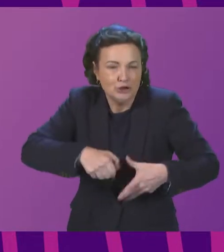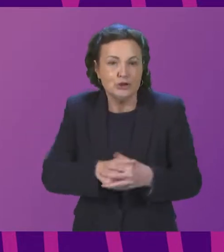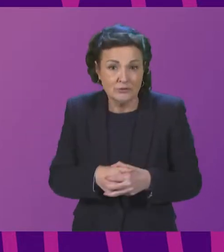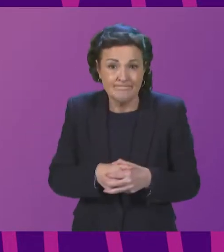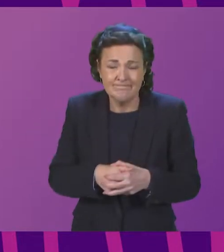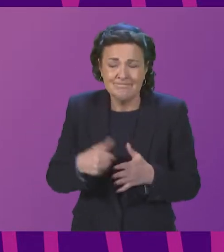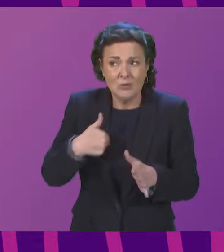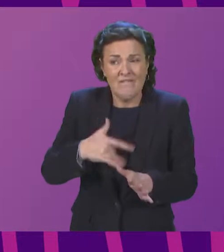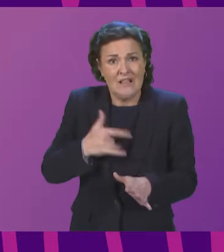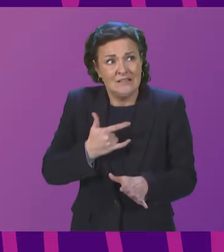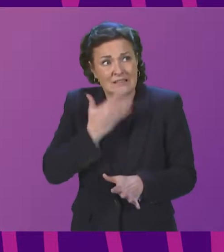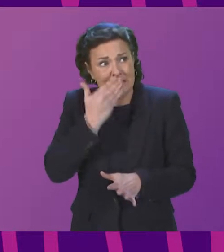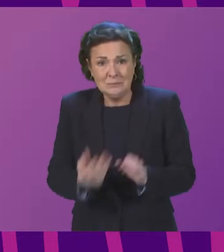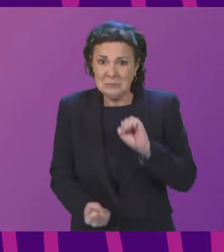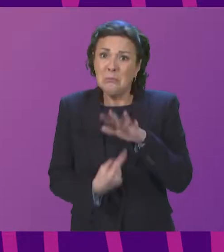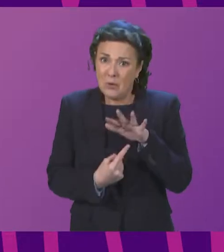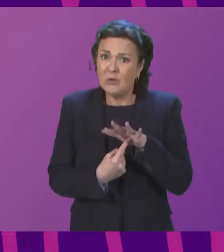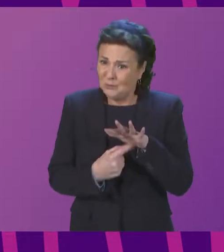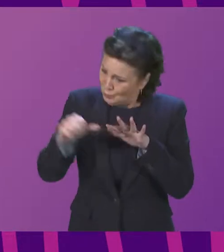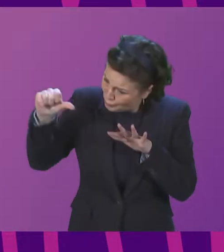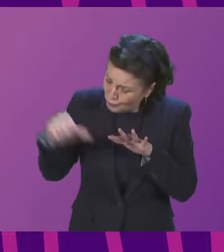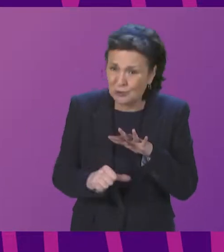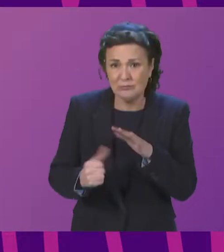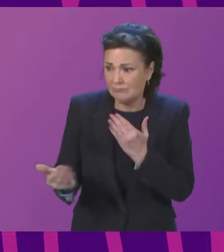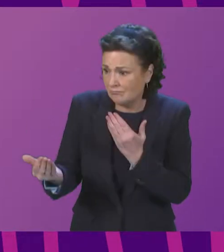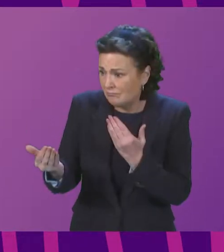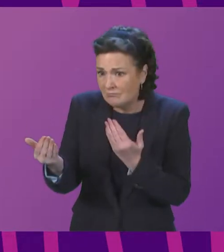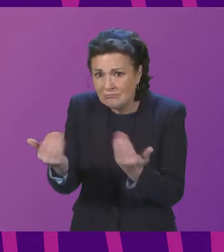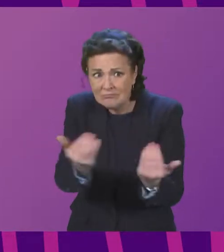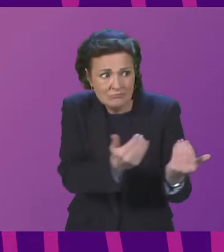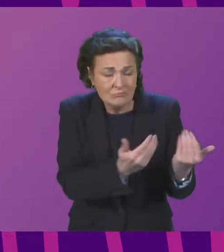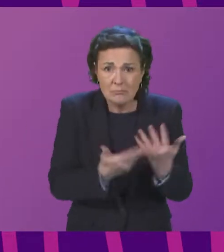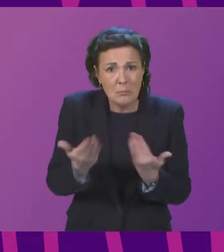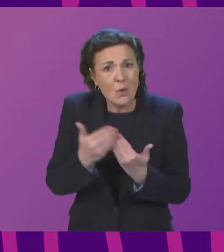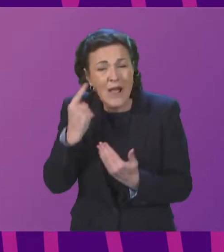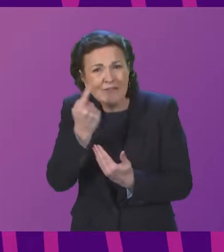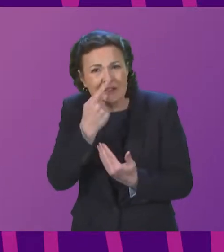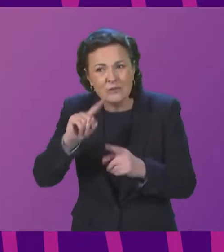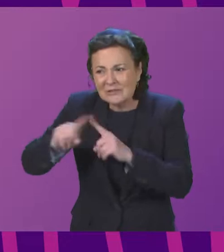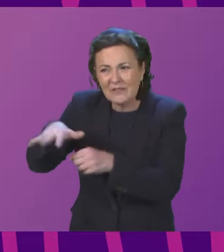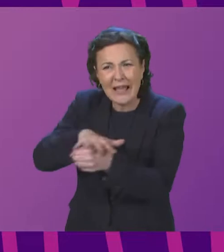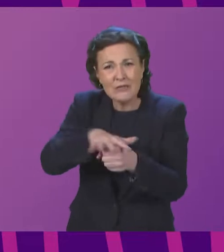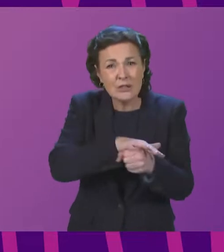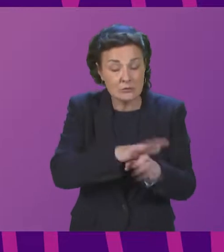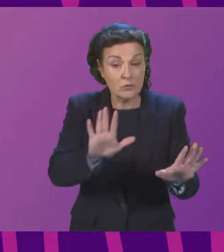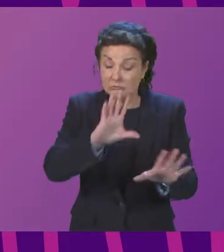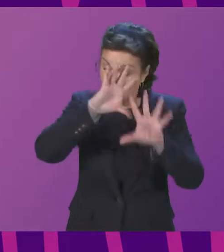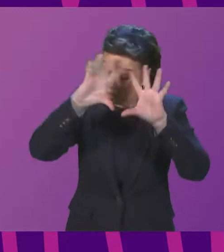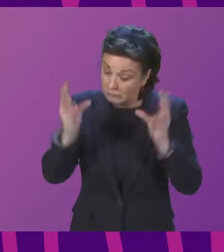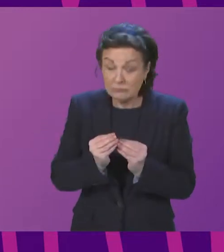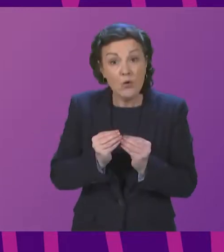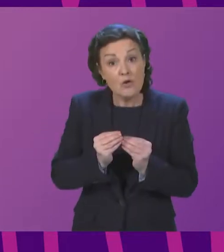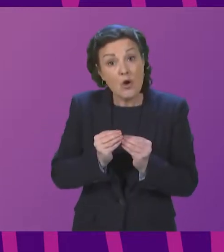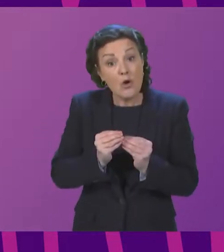important that we take evidence that we have from other areas and so can I say that I support the overall